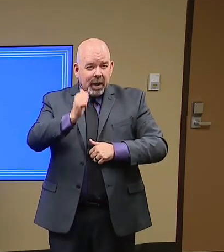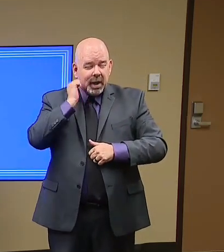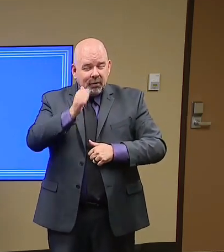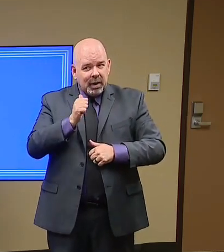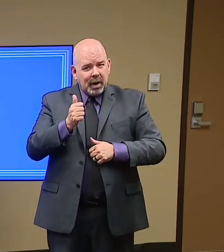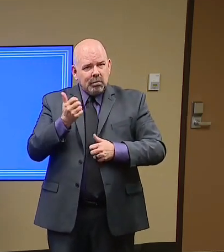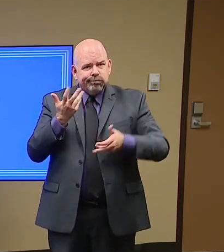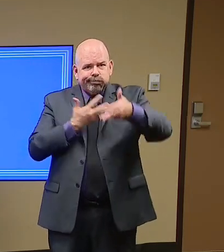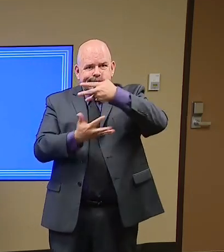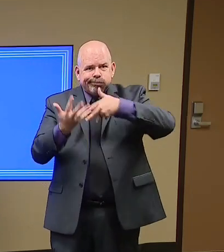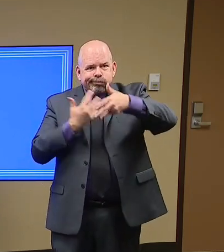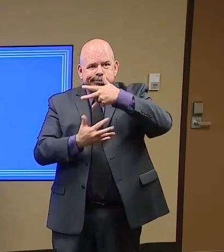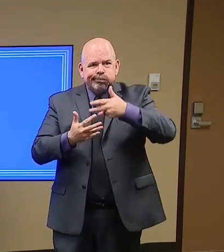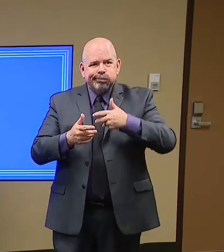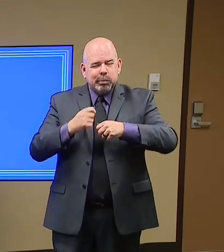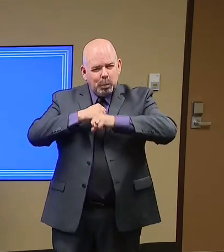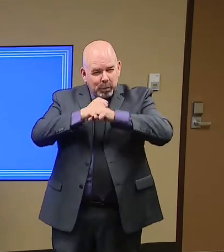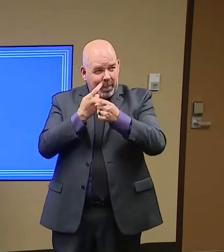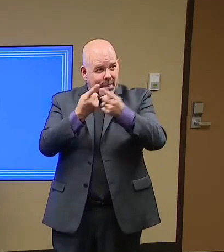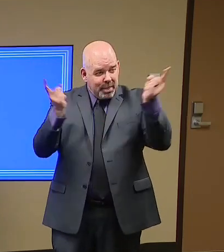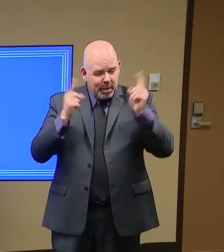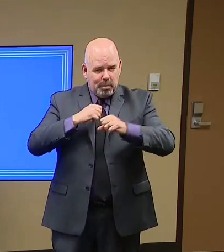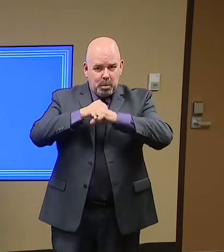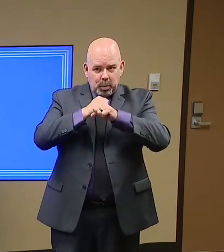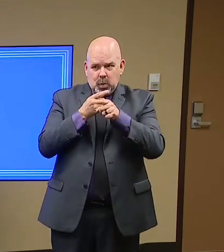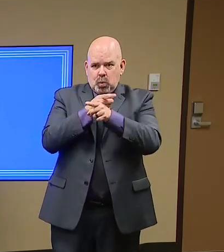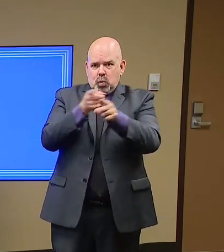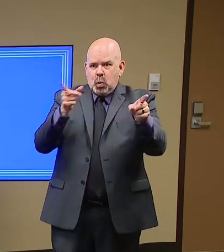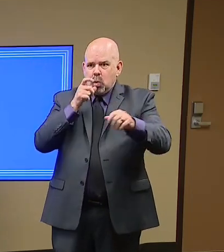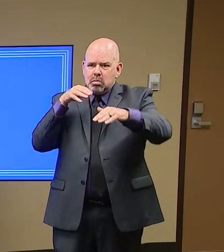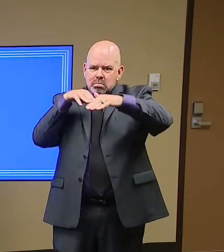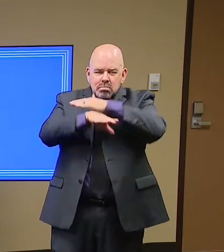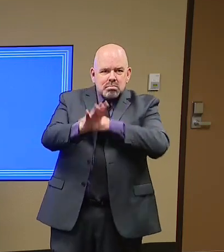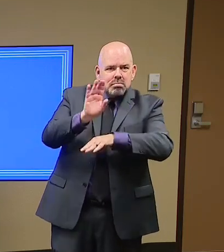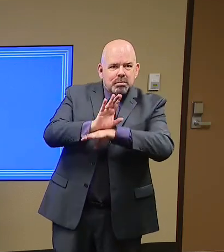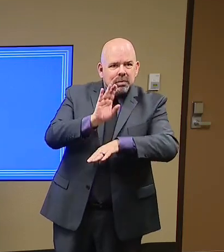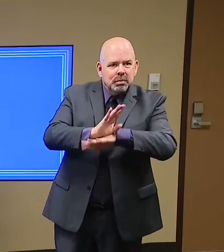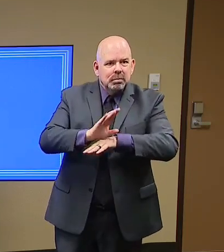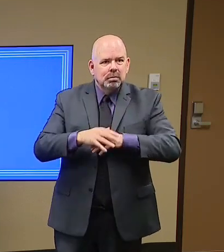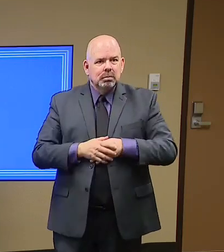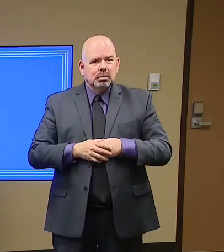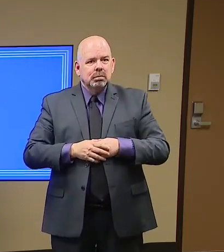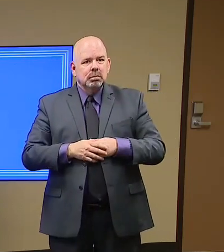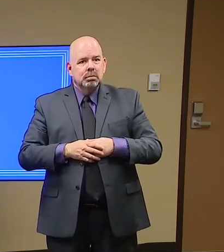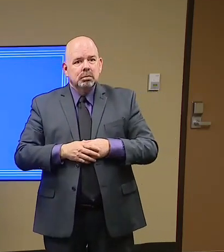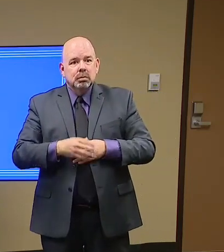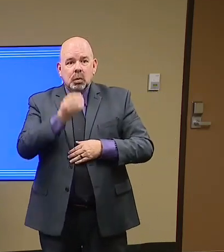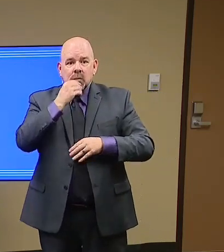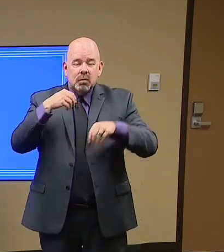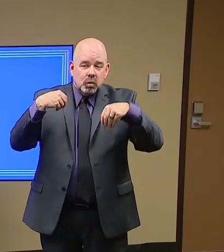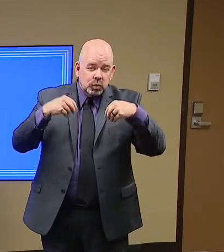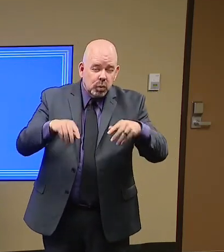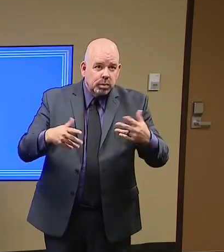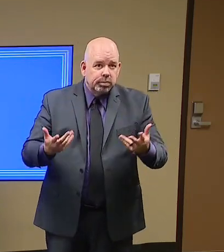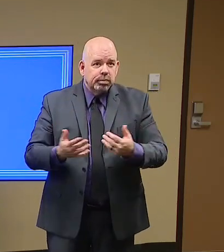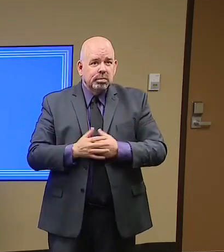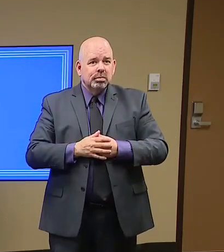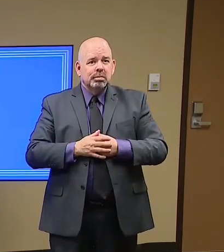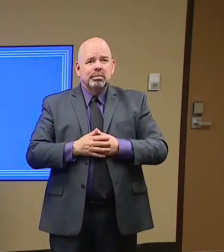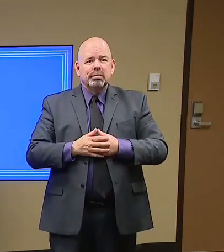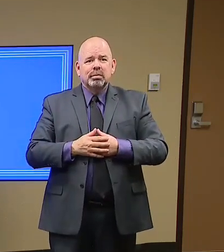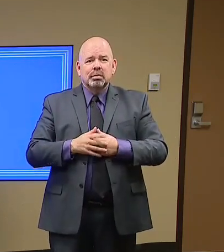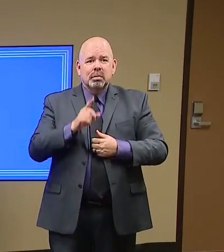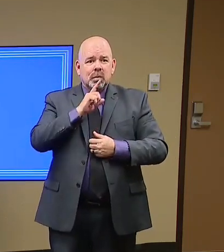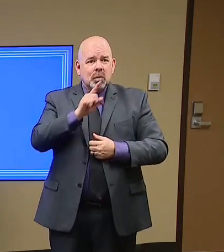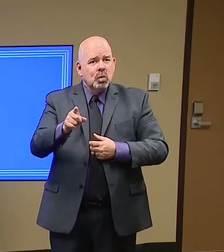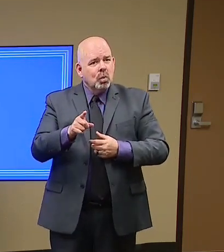the business community, that have kept us all fed and kept our economy moving. Thank you all very, very much for being